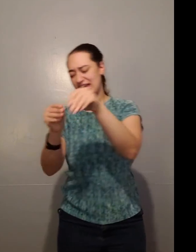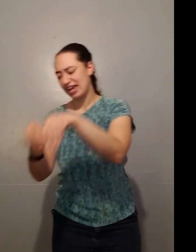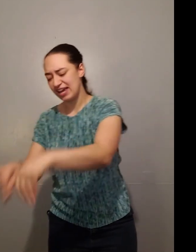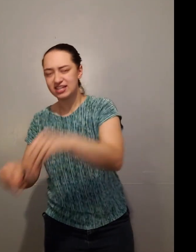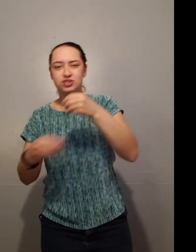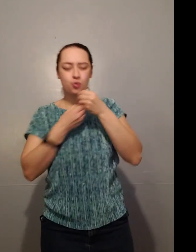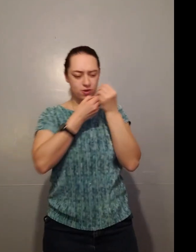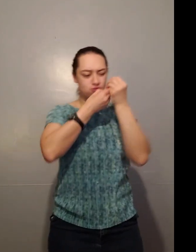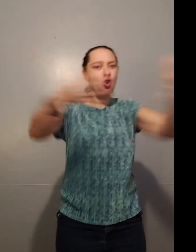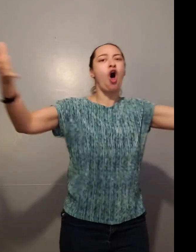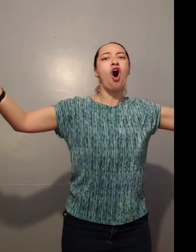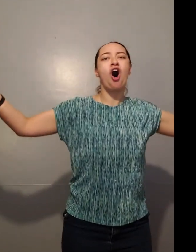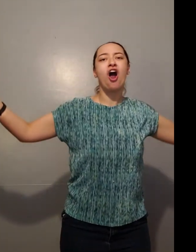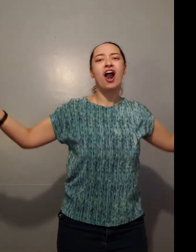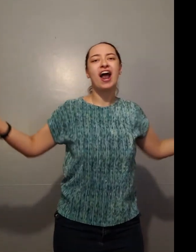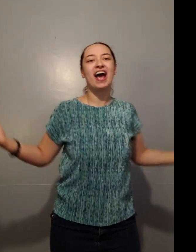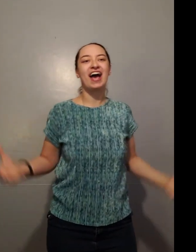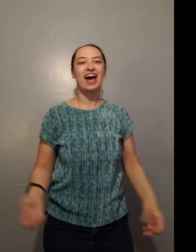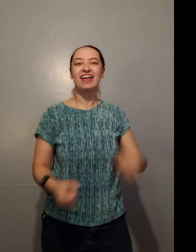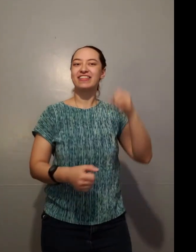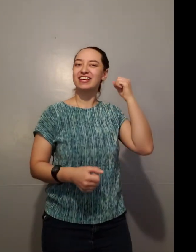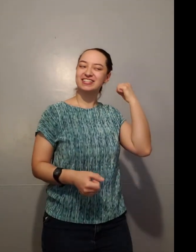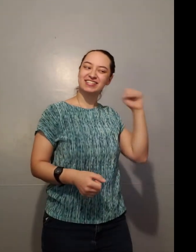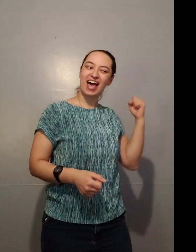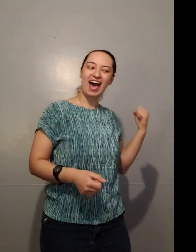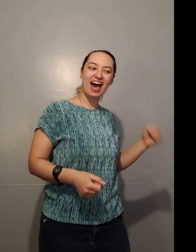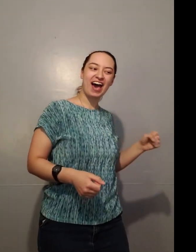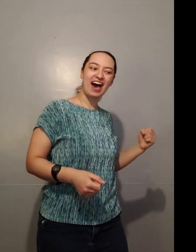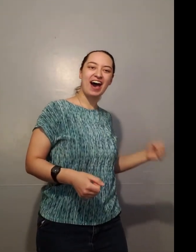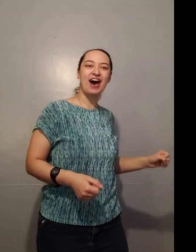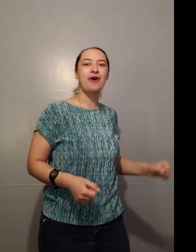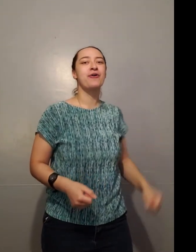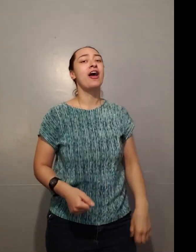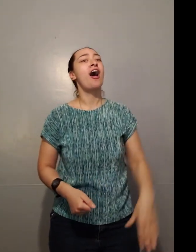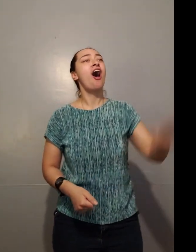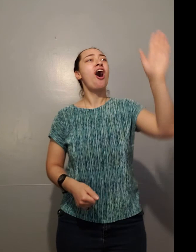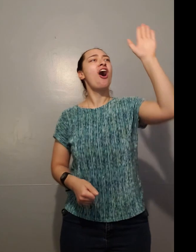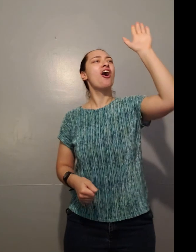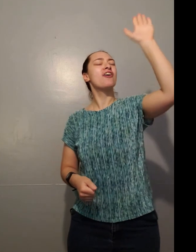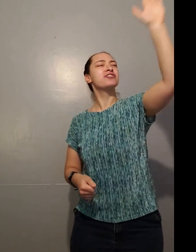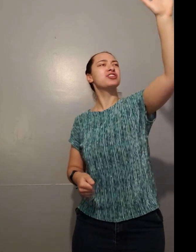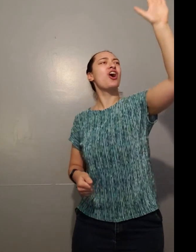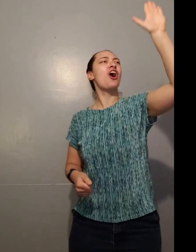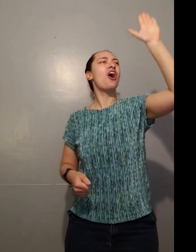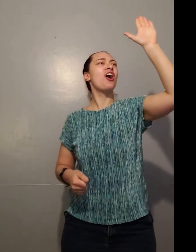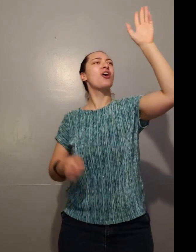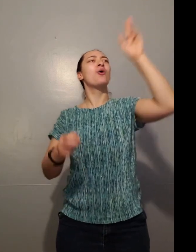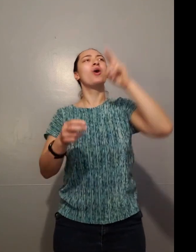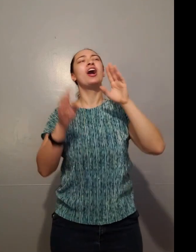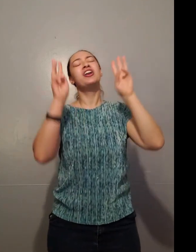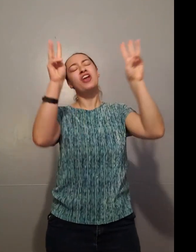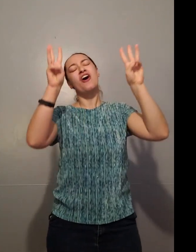The Lord and the sound of your hands